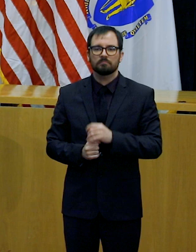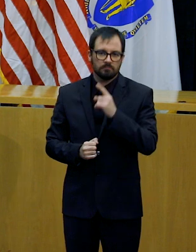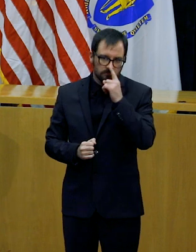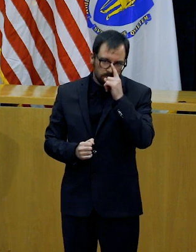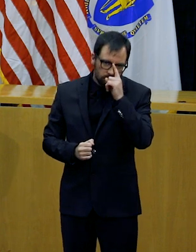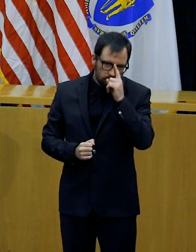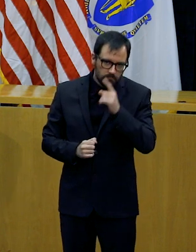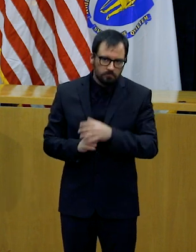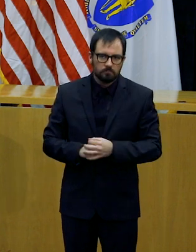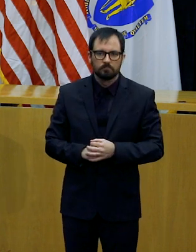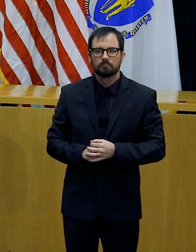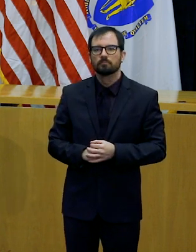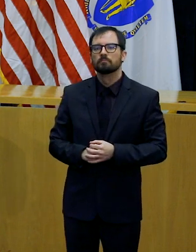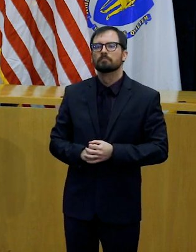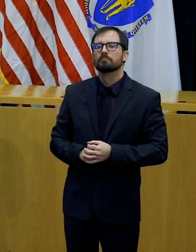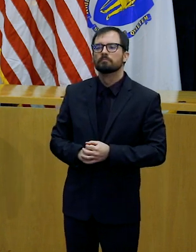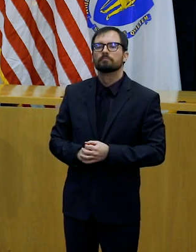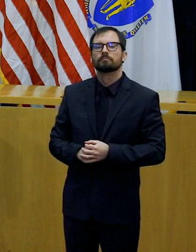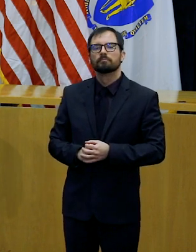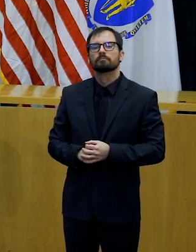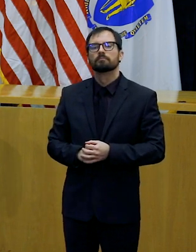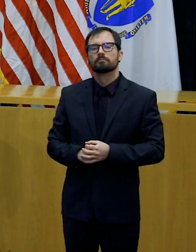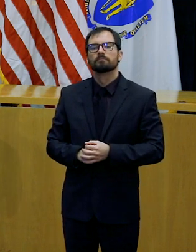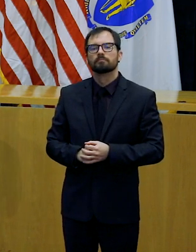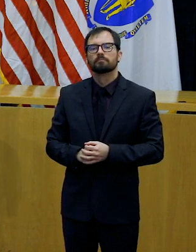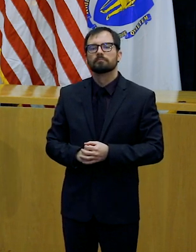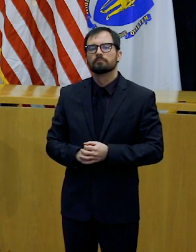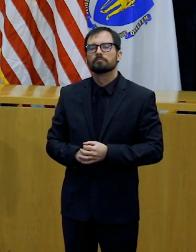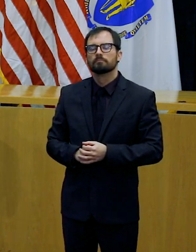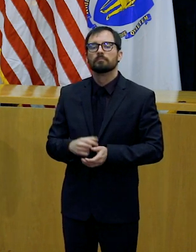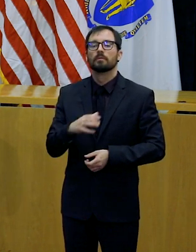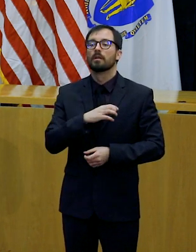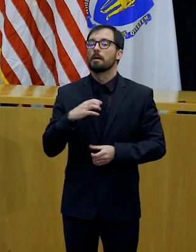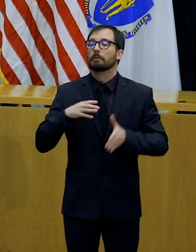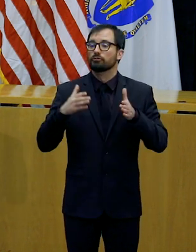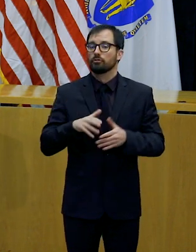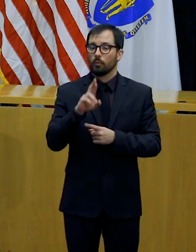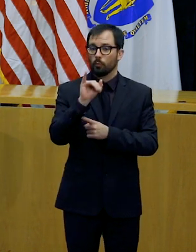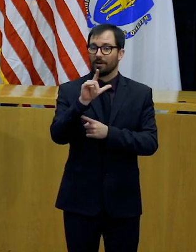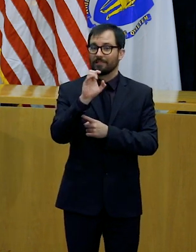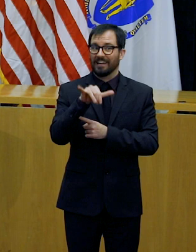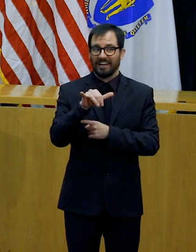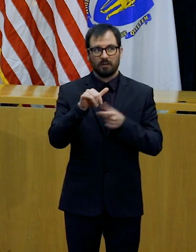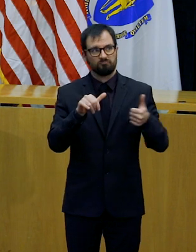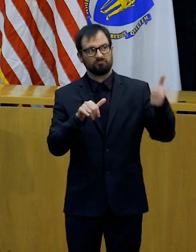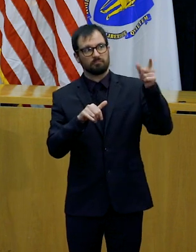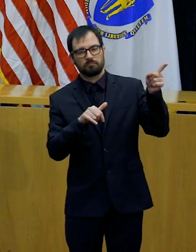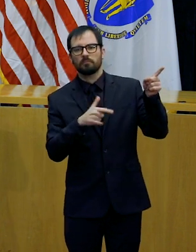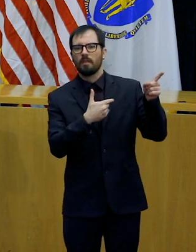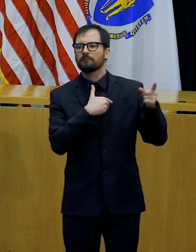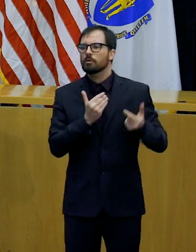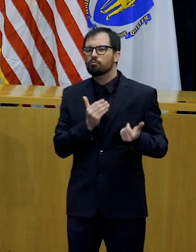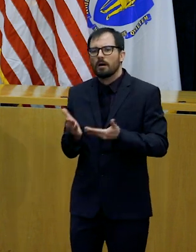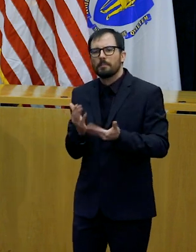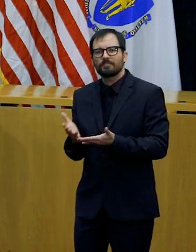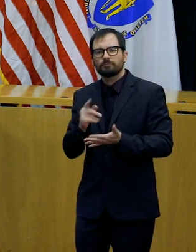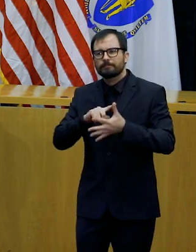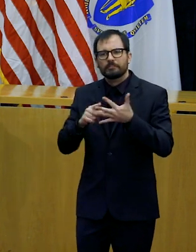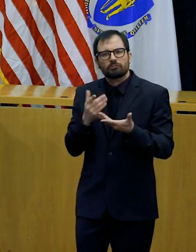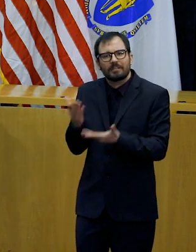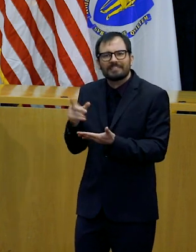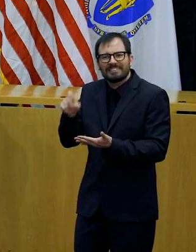the recommendation of Commissioner Riley, they need to think about the guidance and standards for high school graduation.